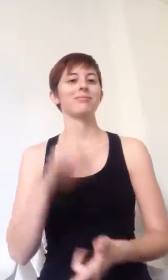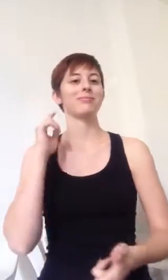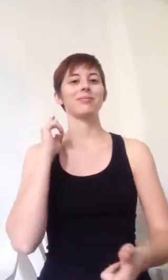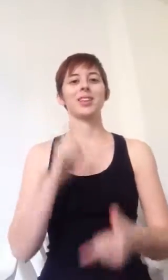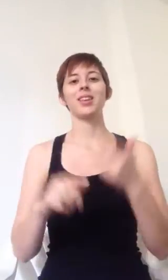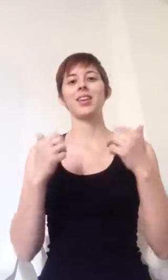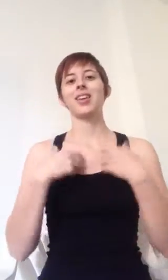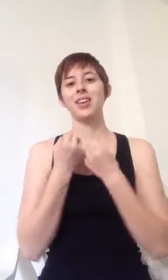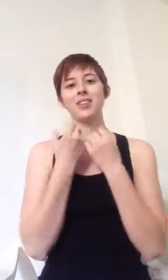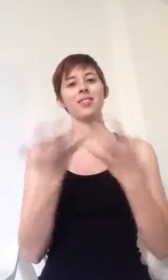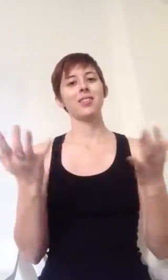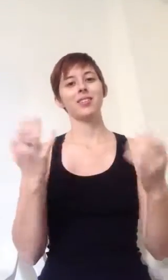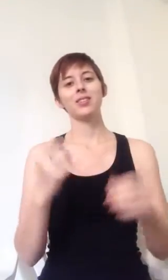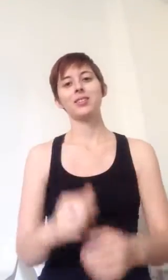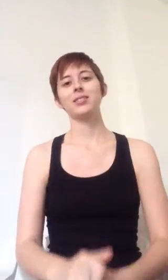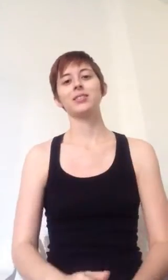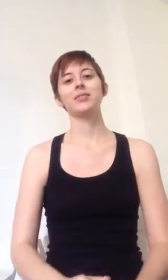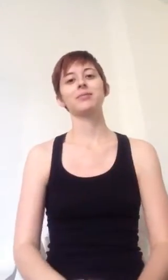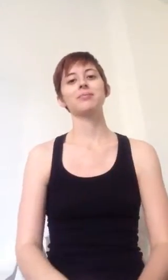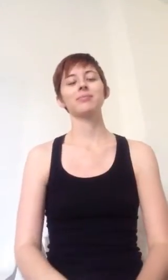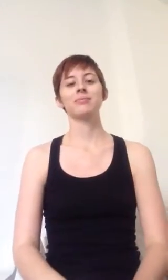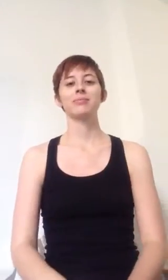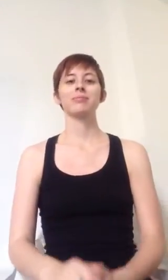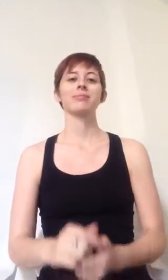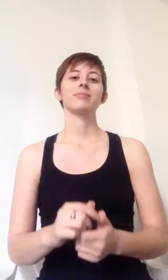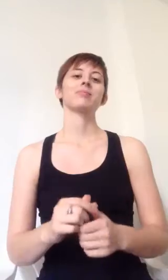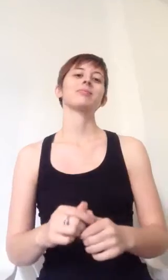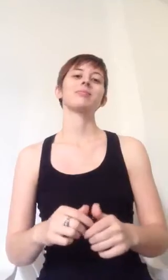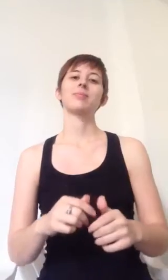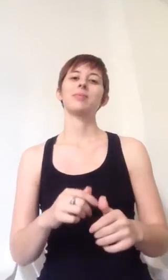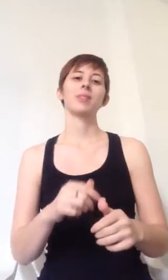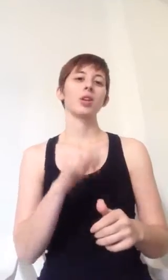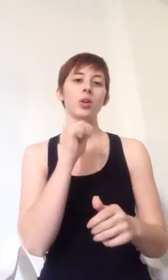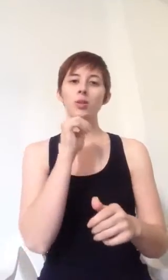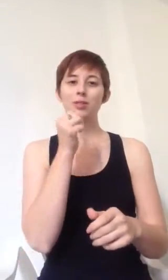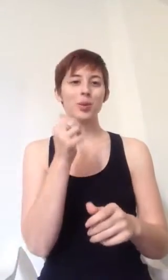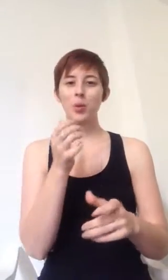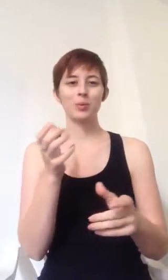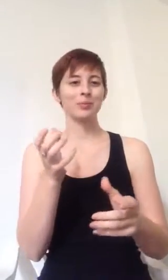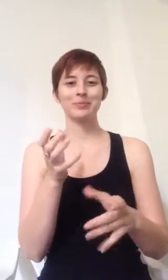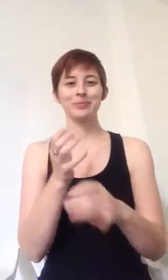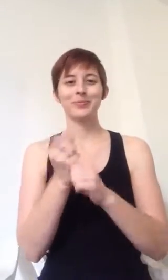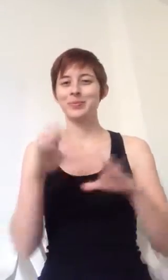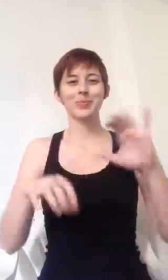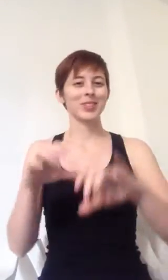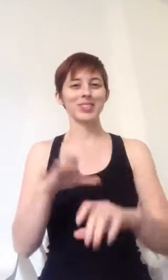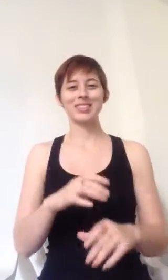You can't have everything Don't you take chances, you might feel the